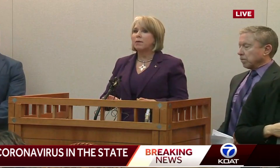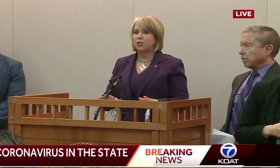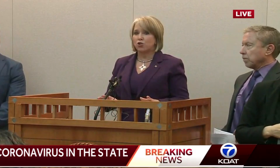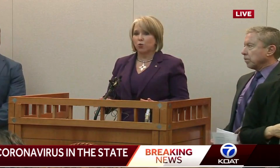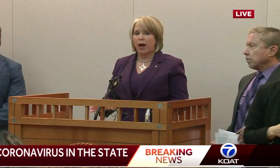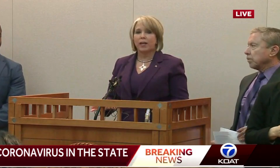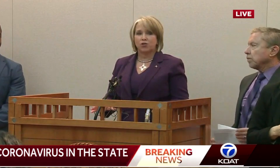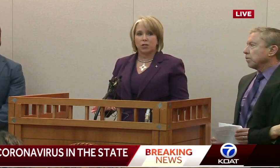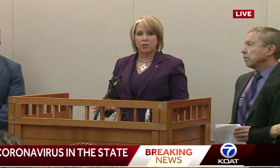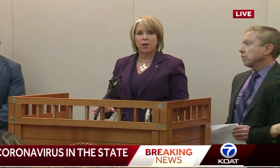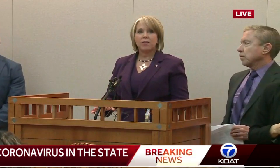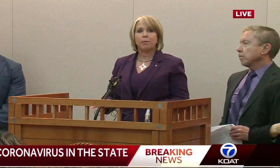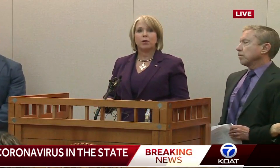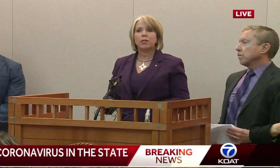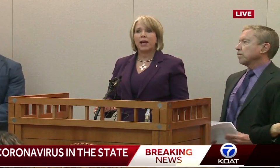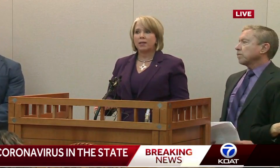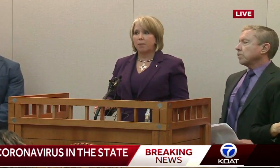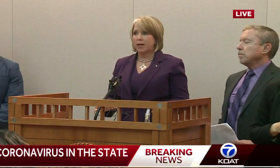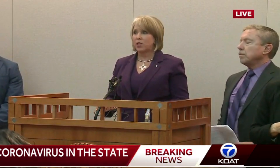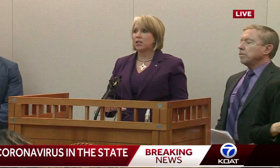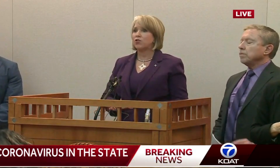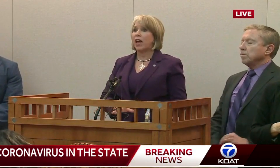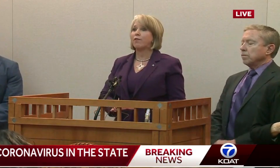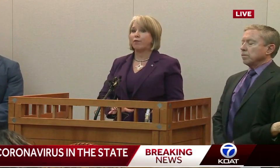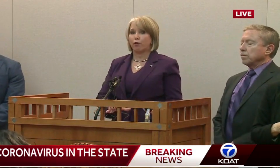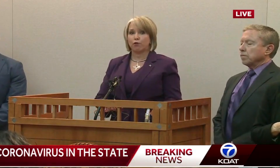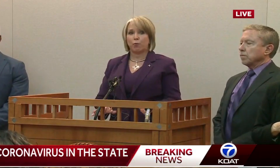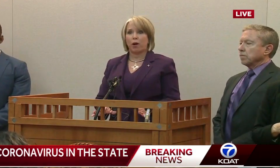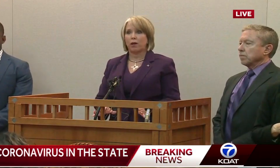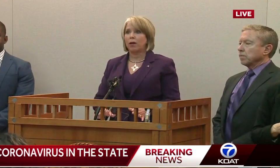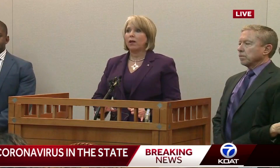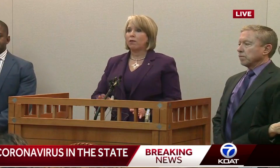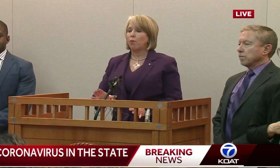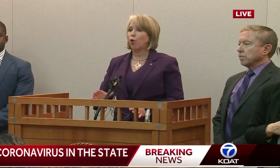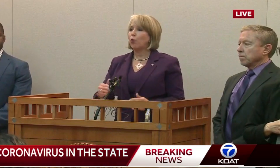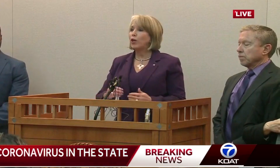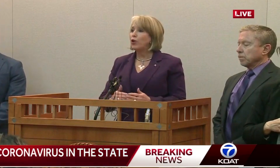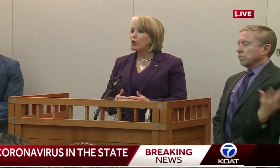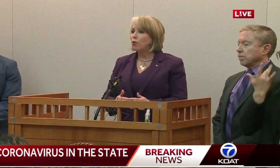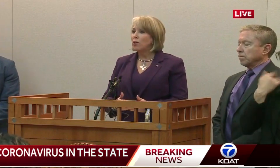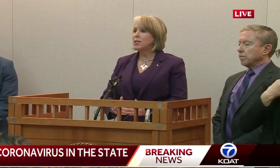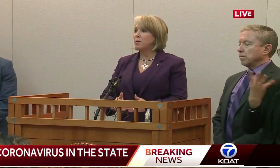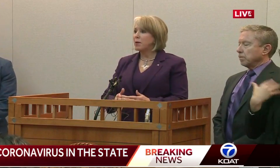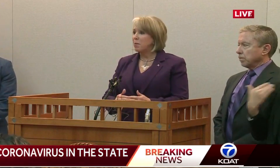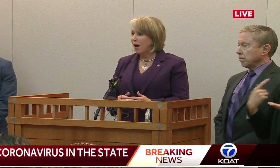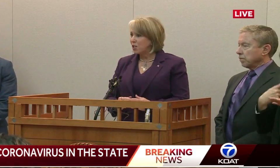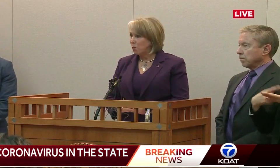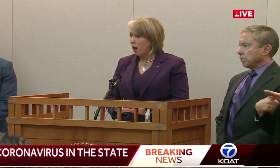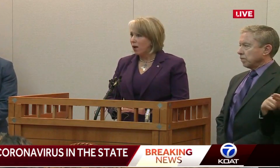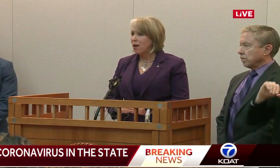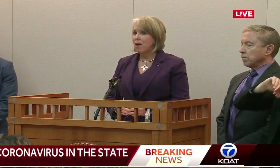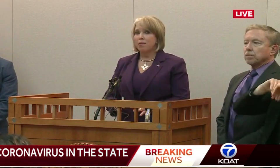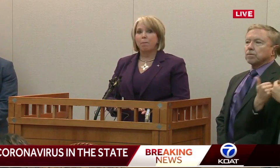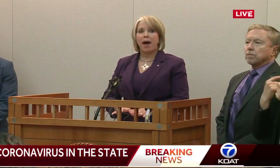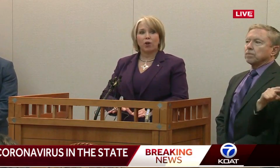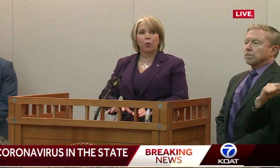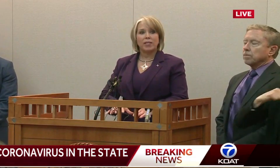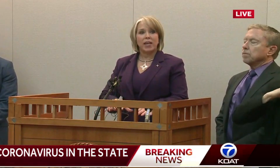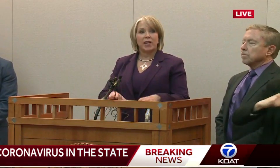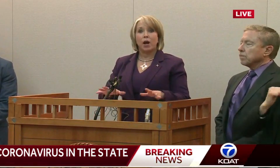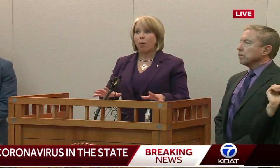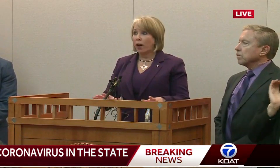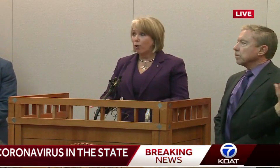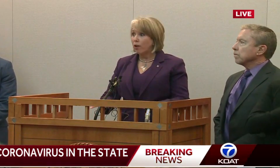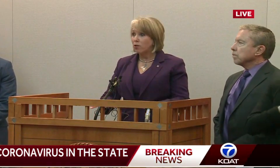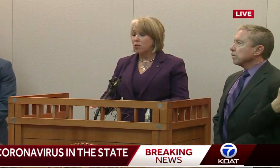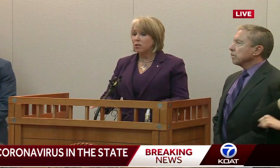containment strategies that protect New Mexicans and further spread. The more we do to minimize spread, the better